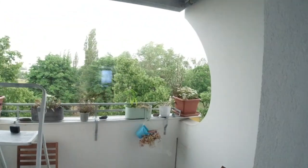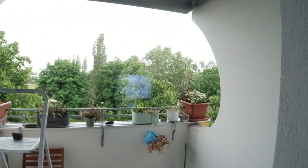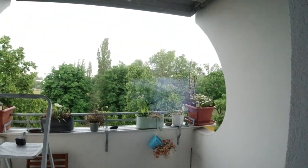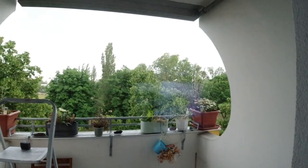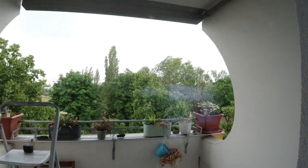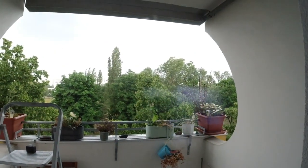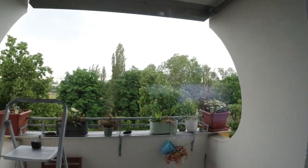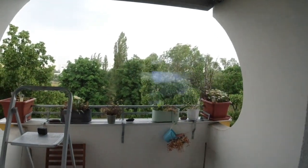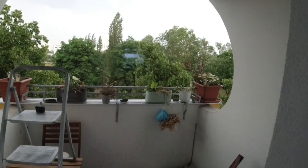Drawing.